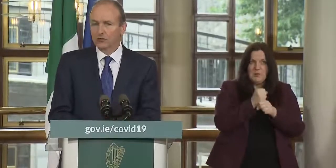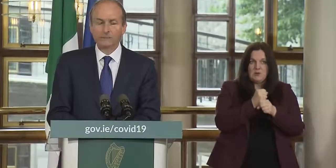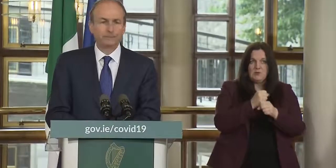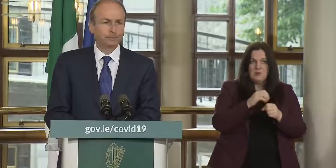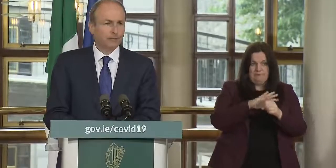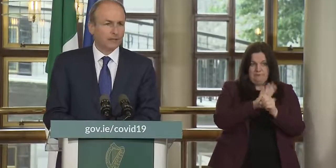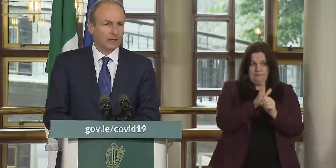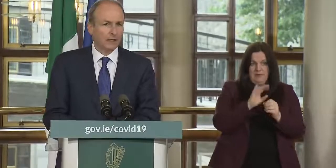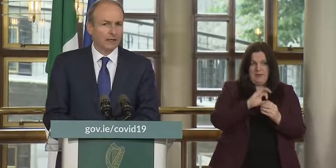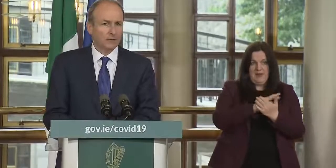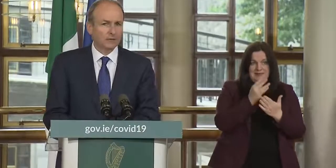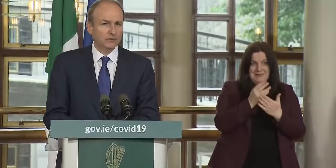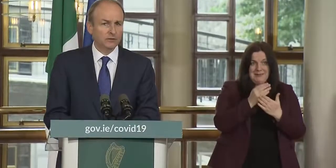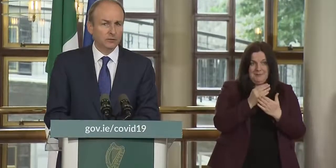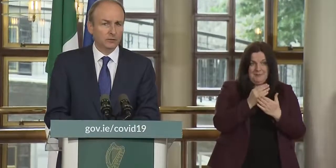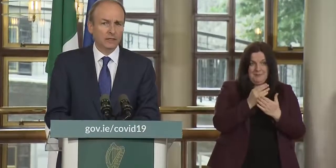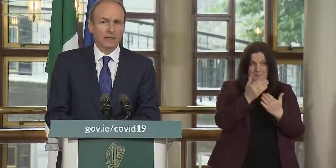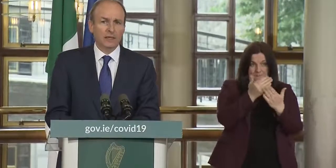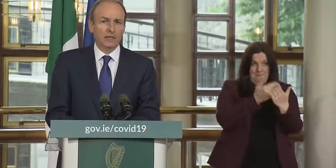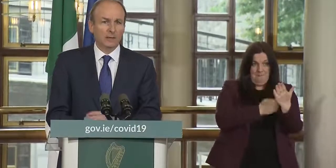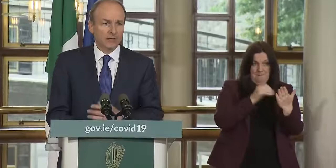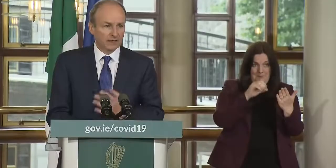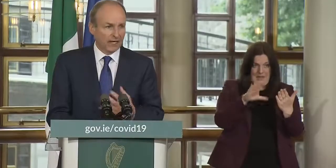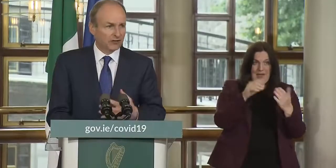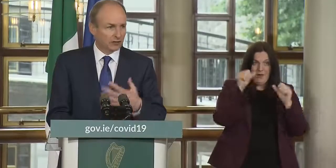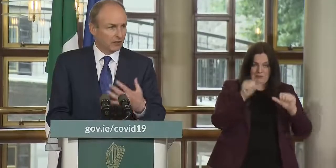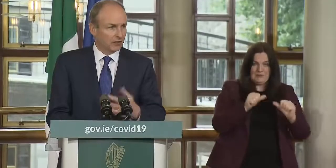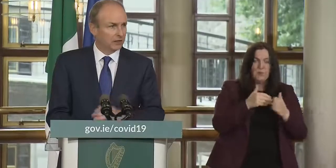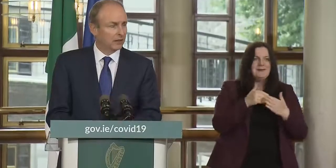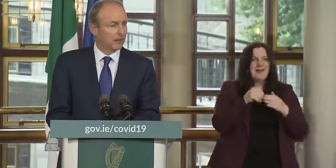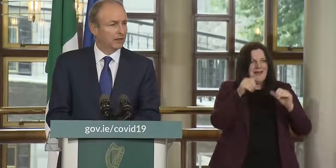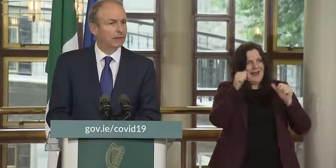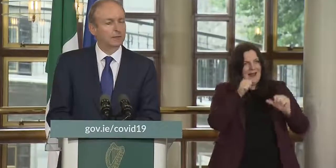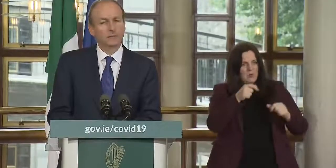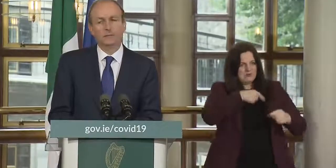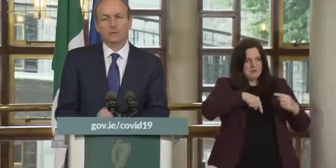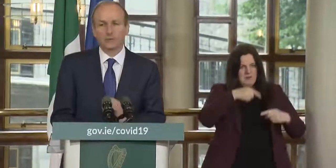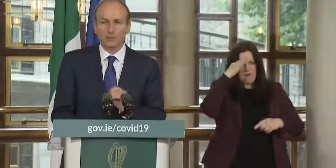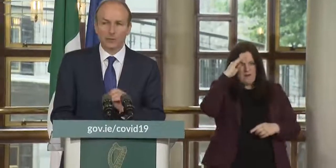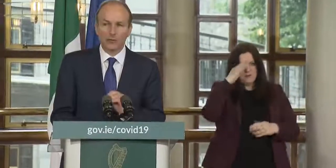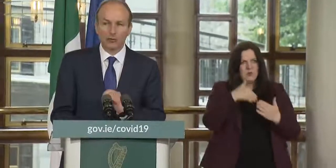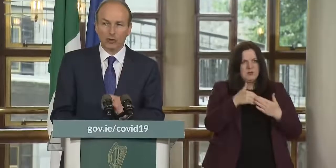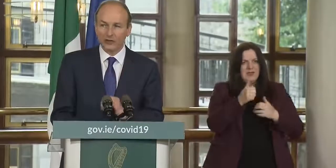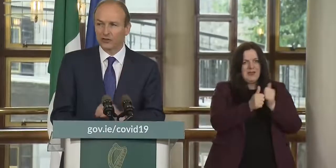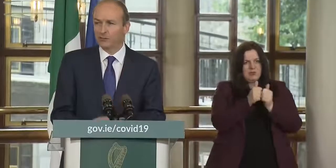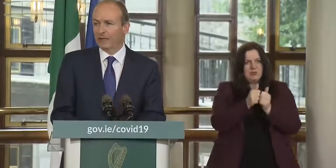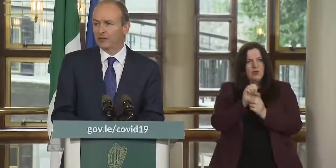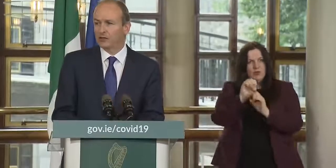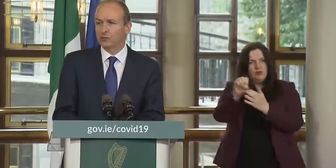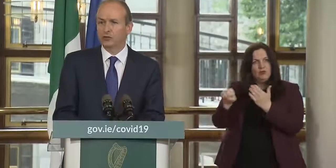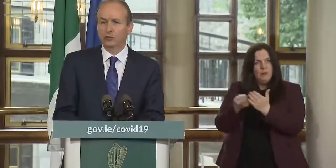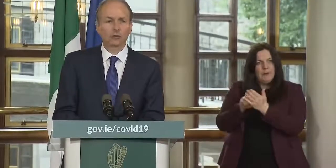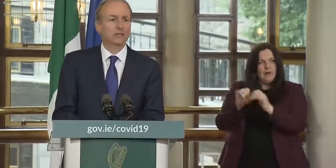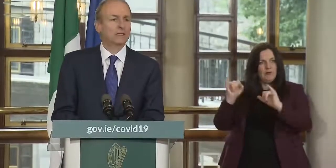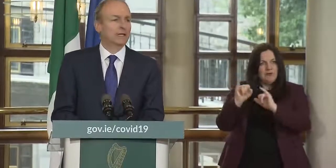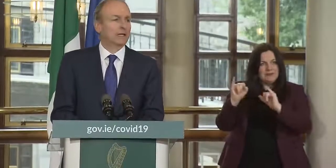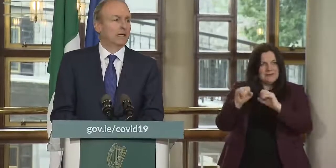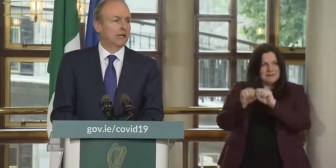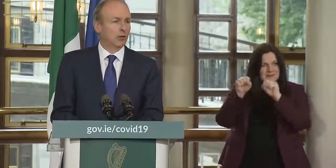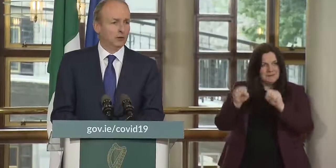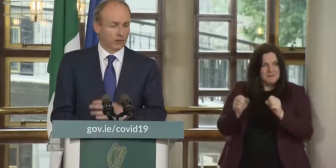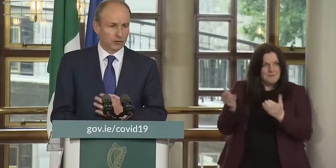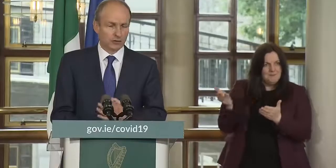the country to bring into action the european crisis mechanism shore